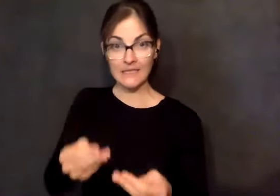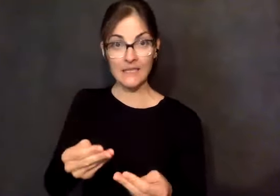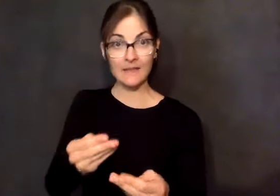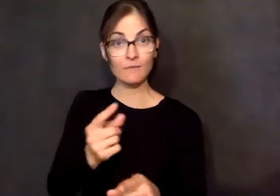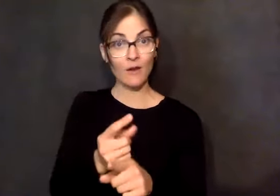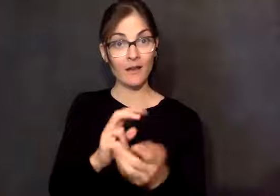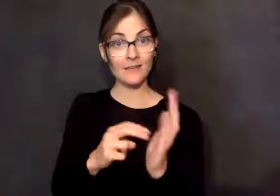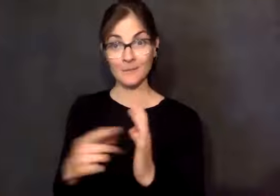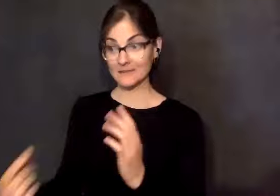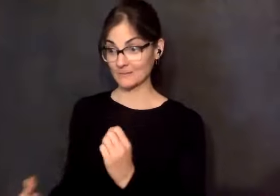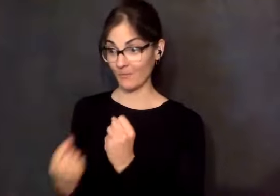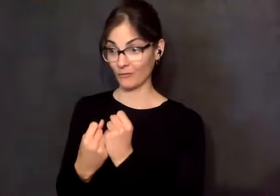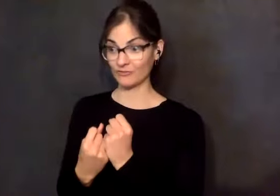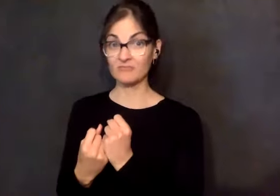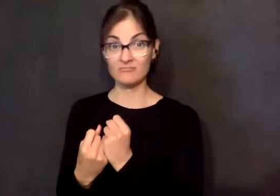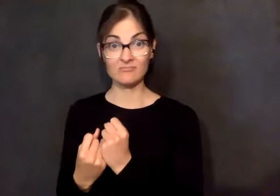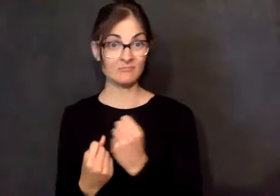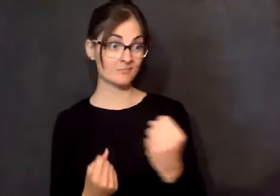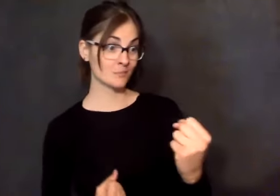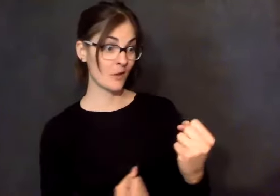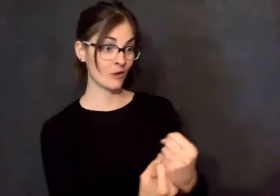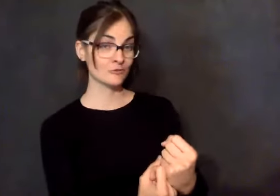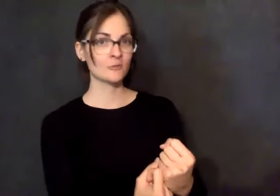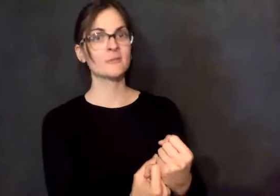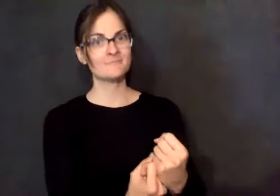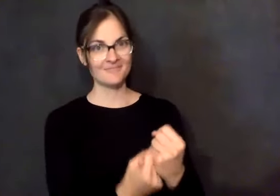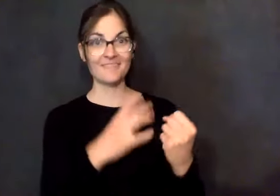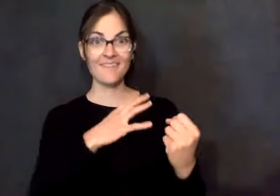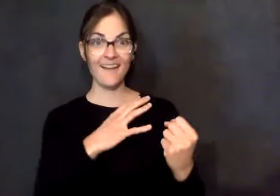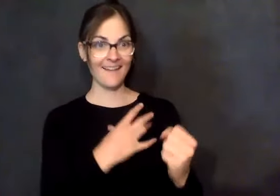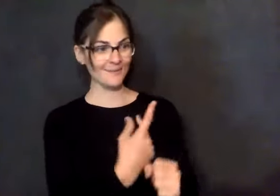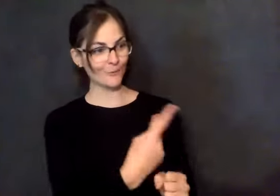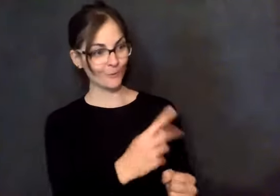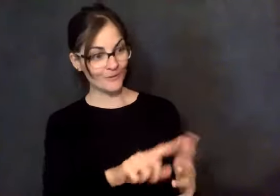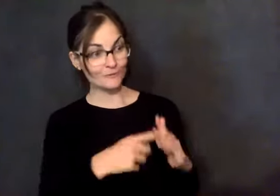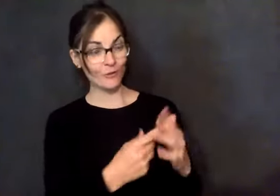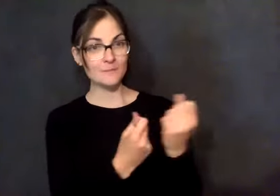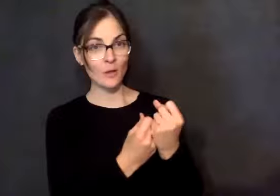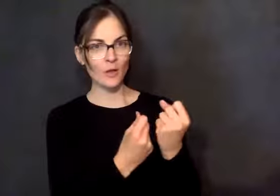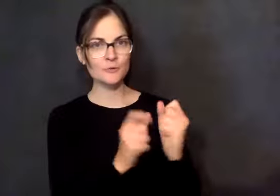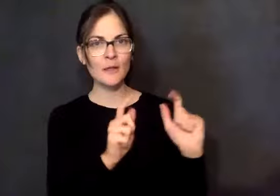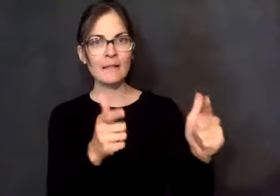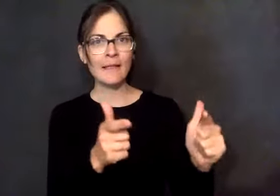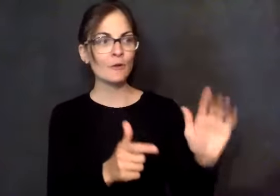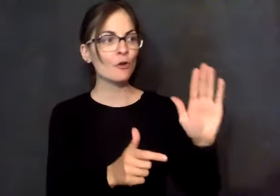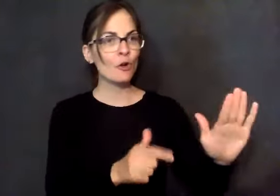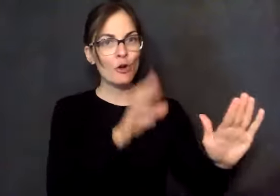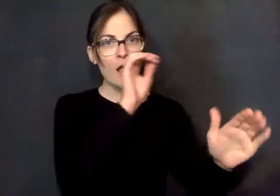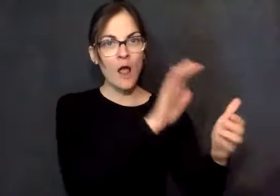and my husband ended up sponsoring her husband in AA. And with our wonderful